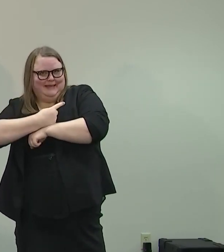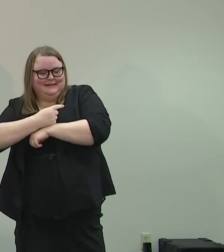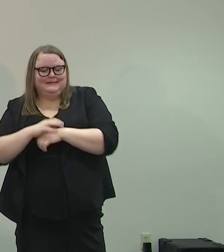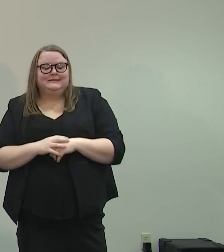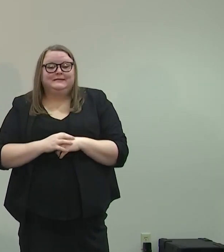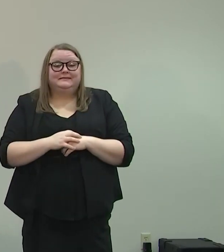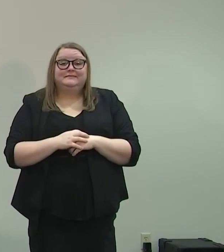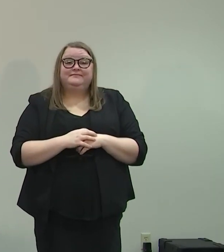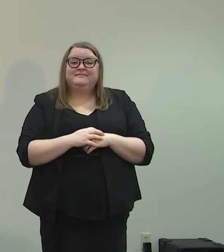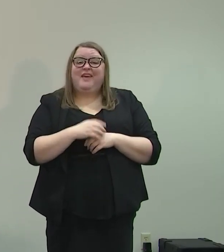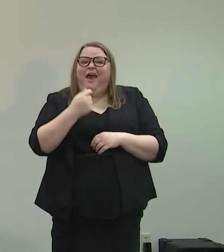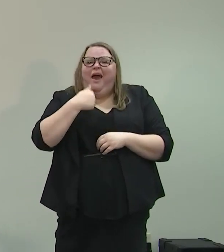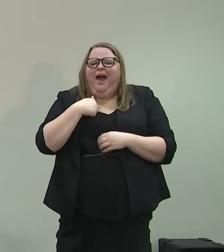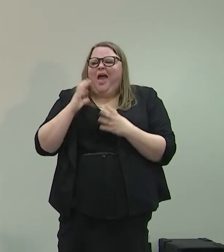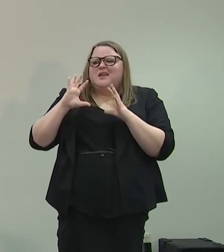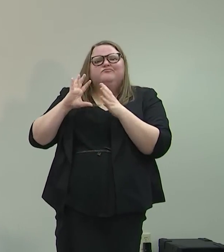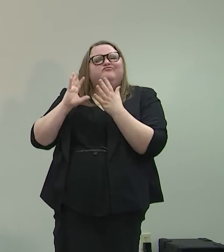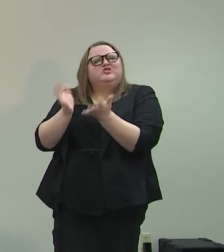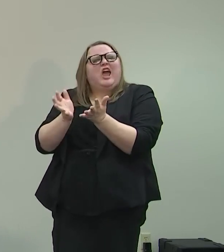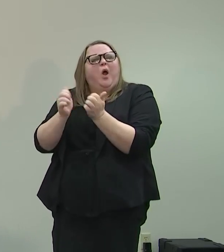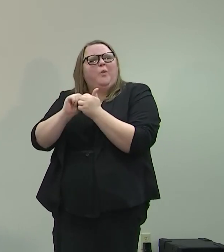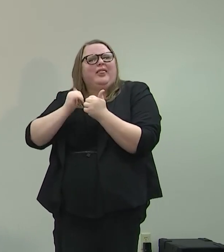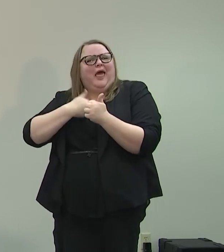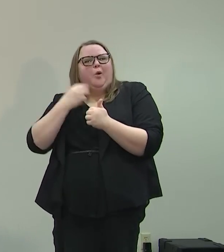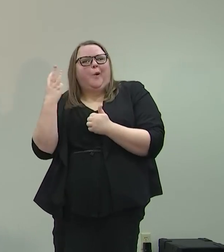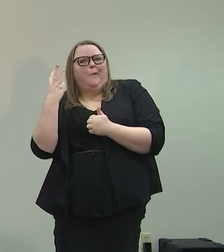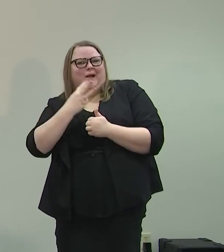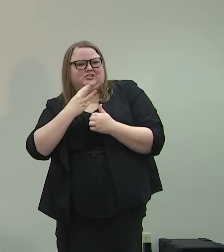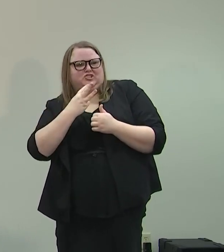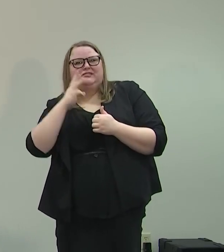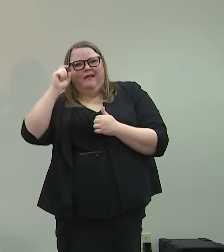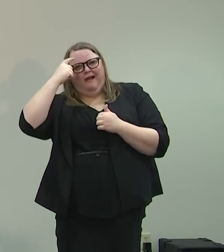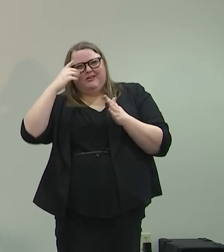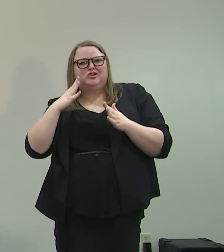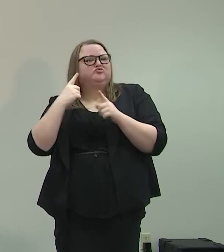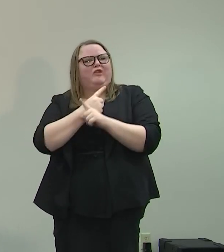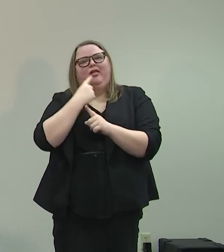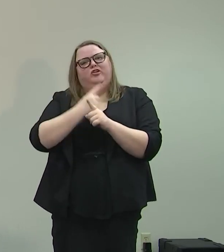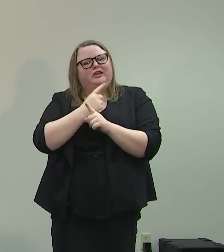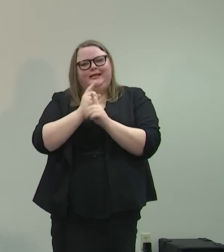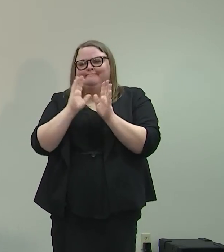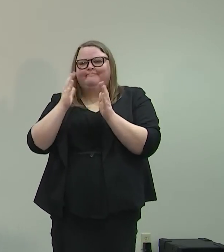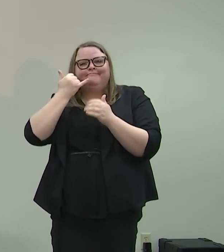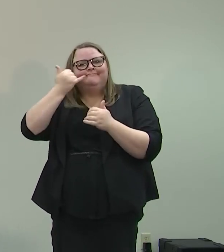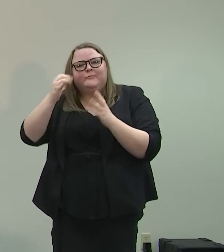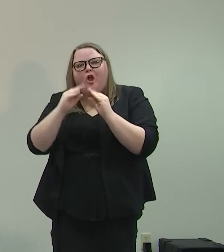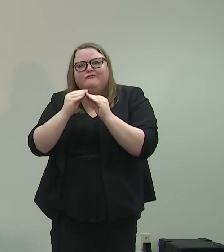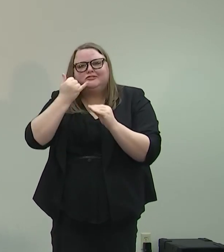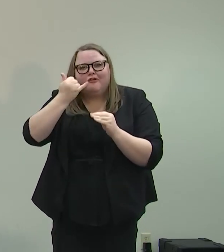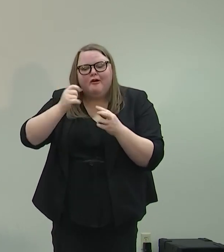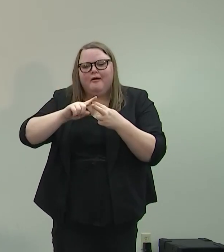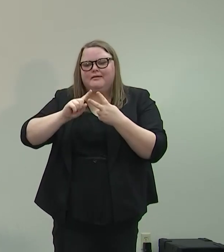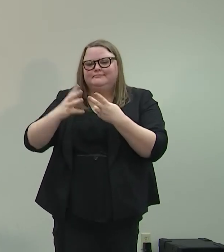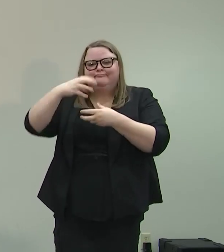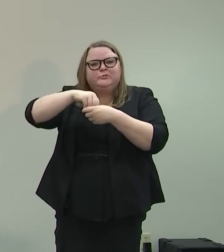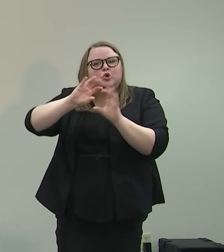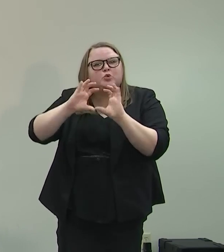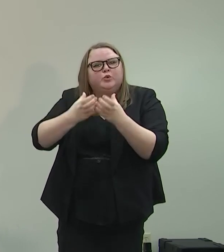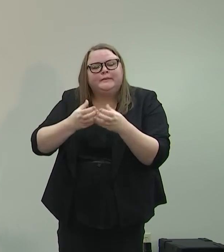governors on a regular basis. I talk to them on the phone. We have conference calls. We're part of a working group.